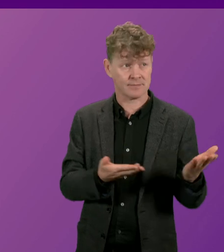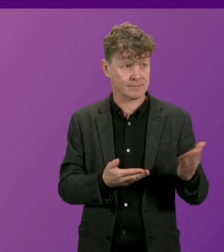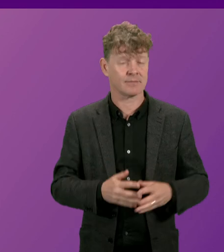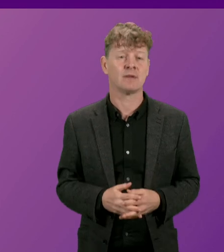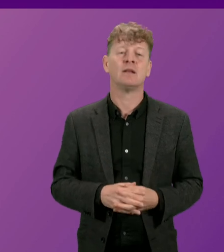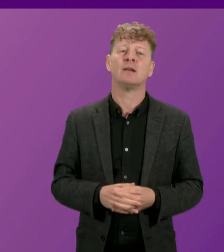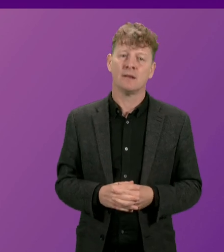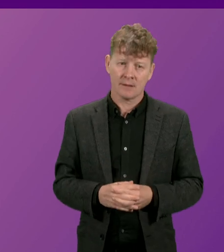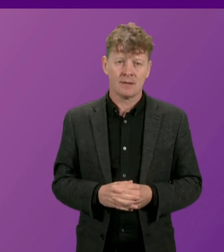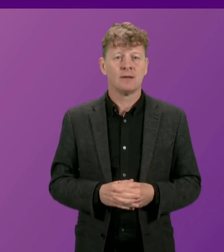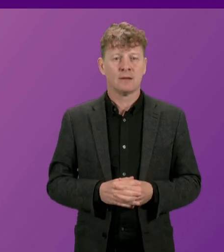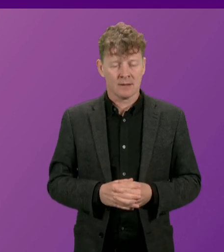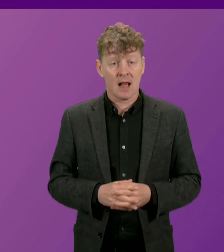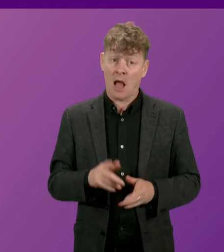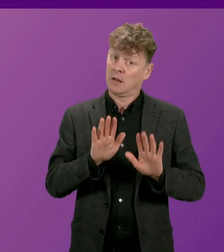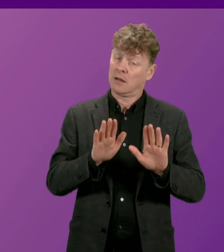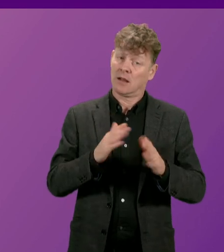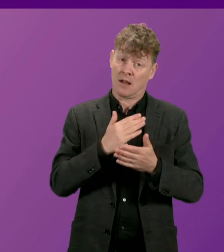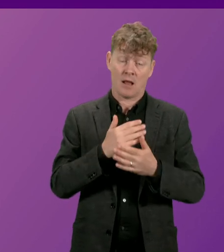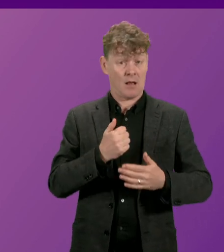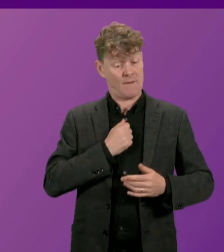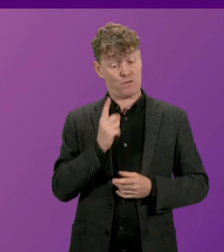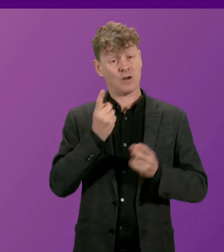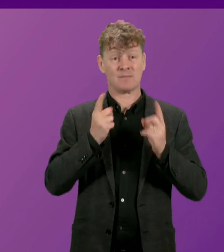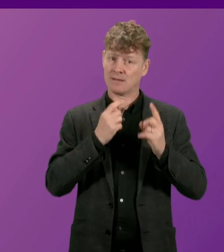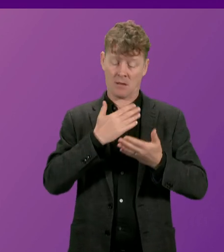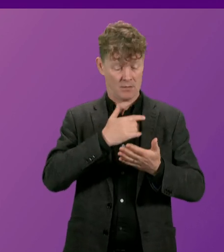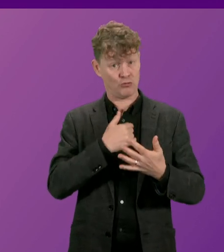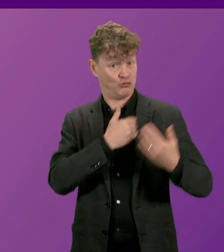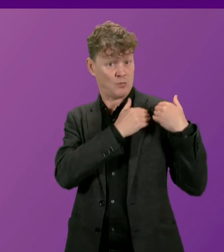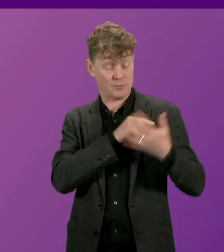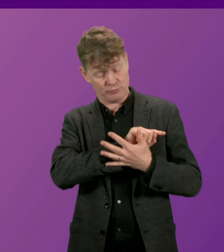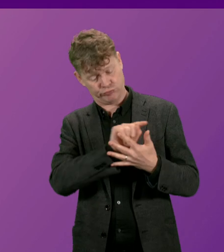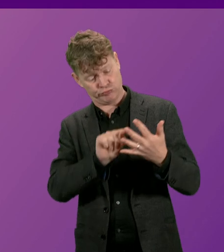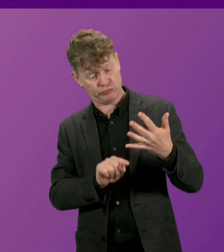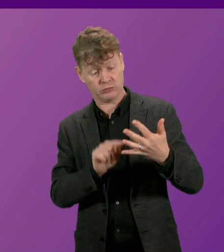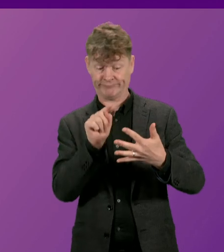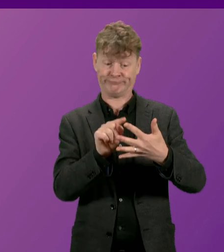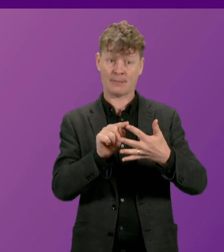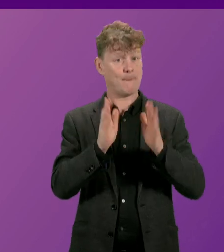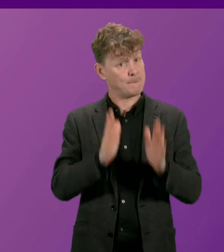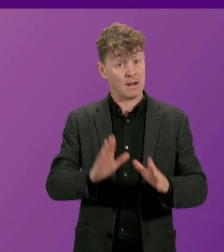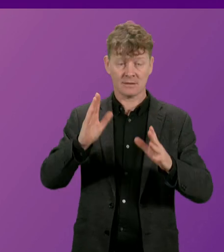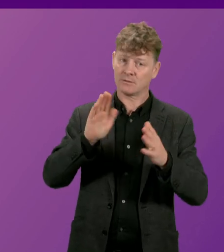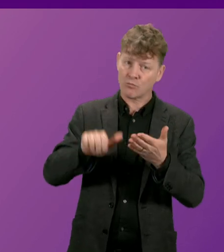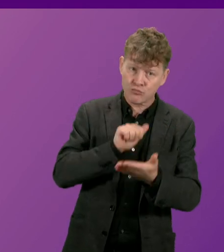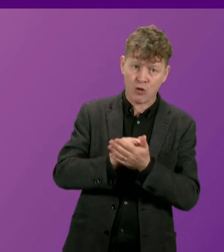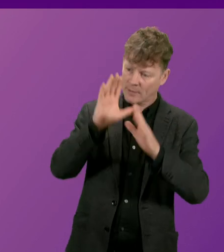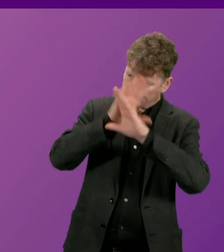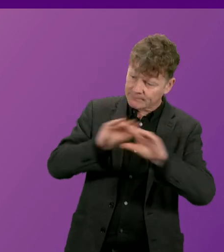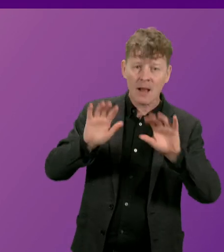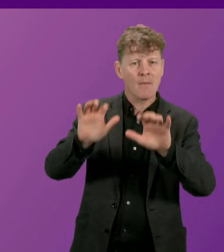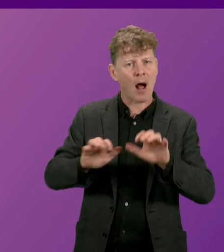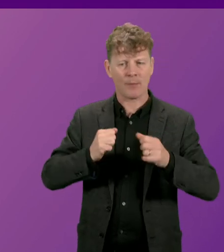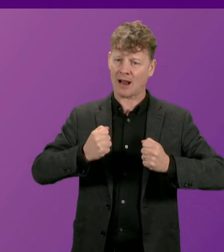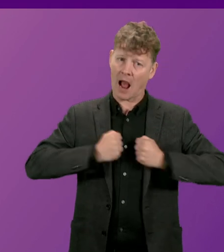Mr. Officer, it's part of my duty as First Minister to make sure that Parliament is properly informed about its history. part